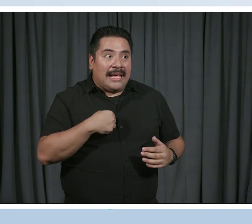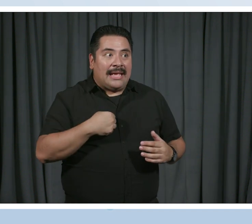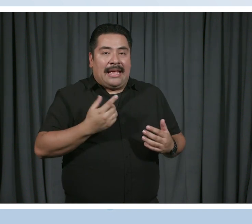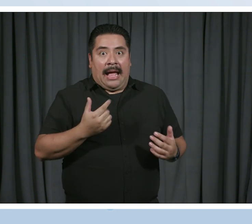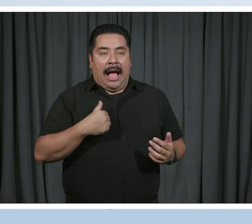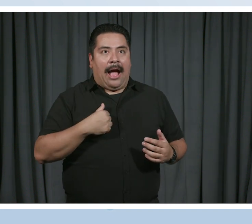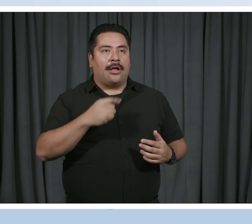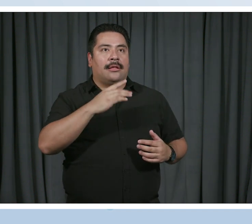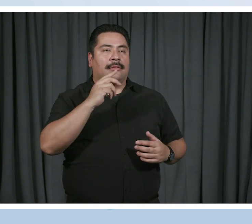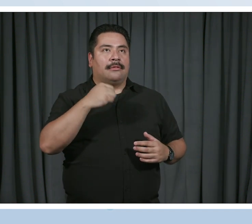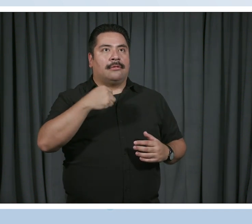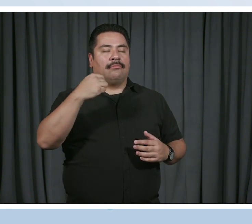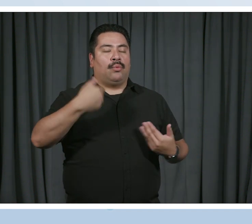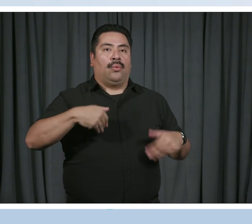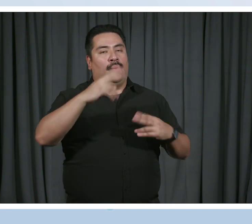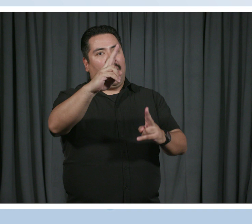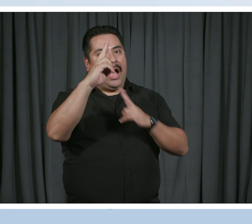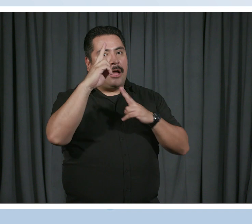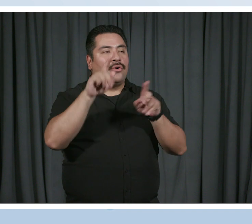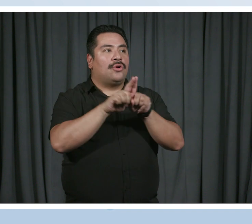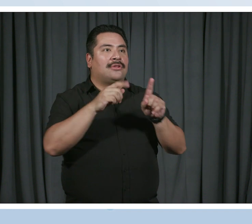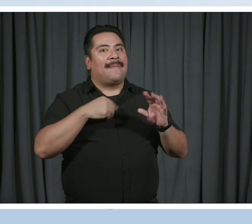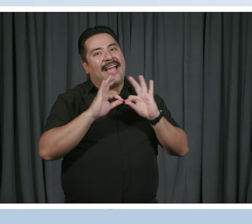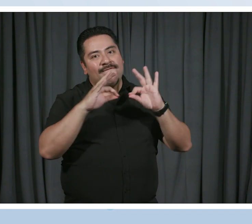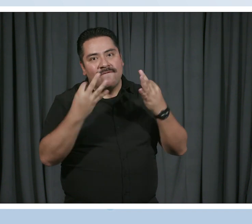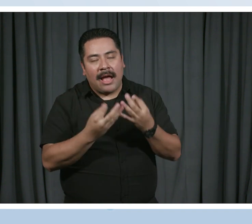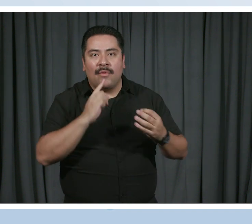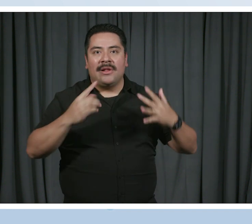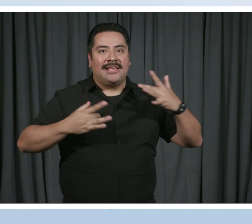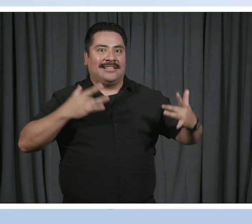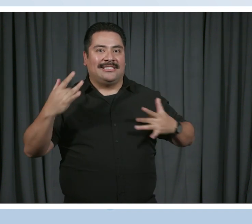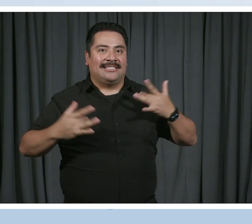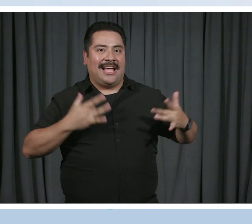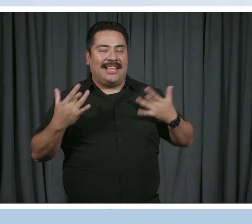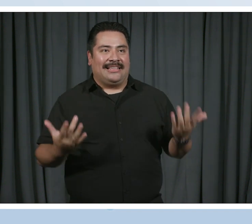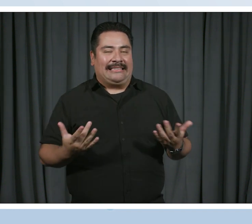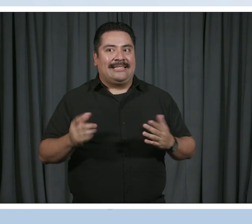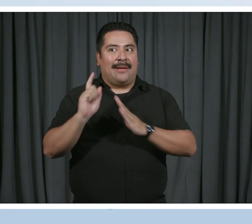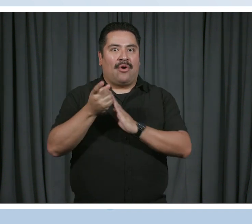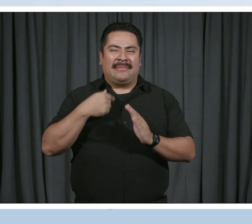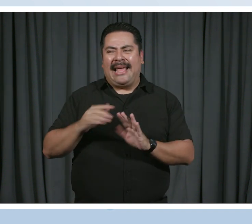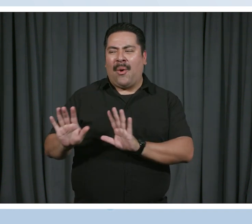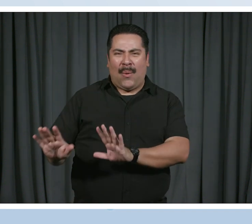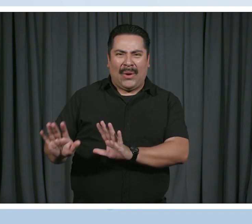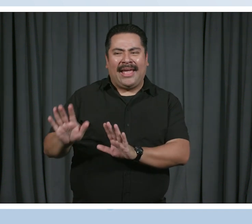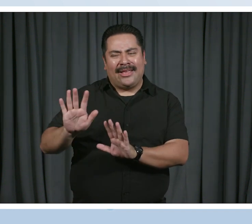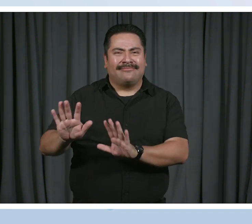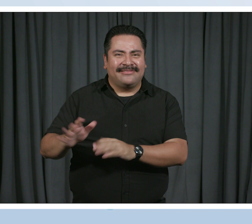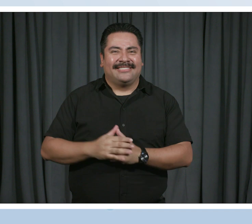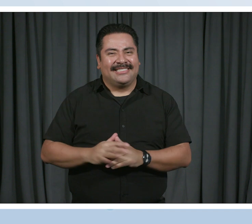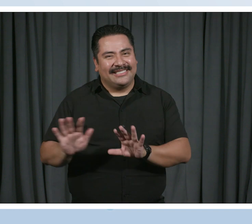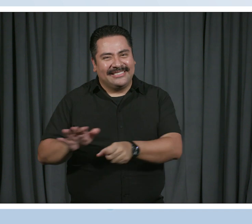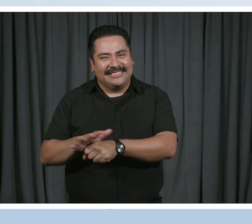find it like just an honor, but also my family was really, really excited about it to the point where I was like, all right, you all chill.